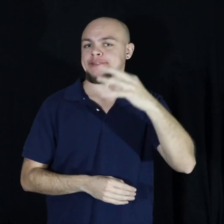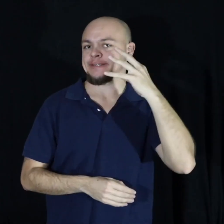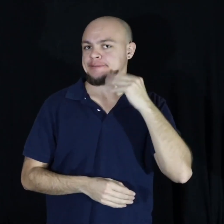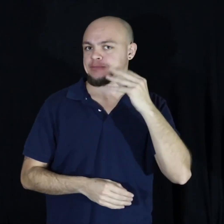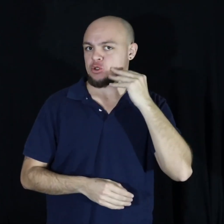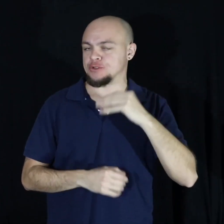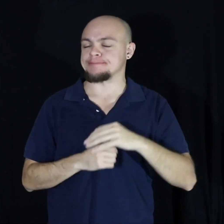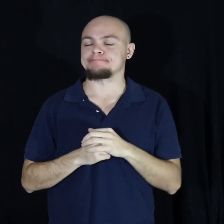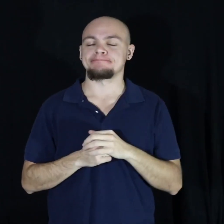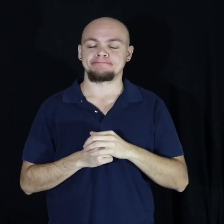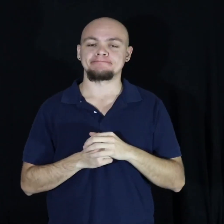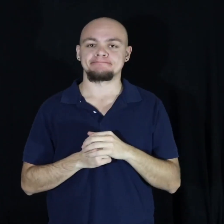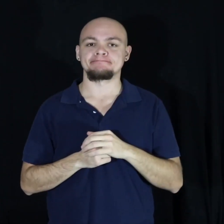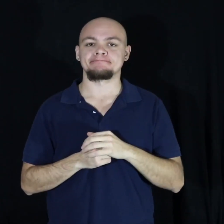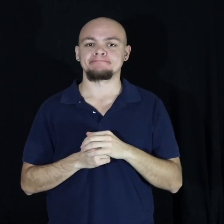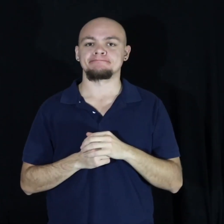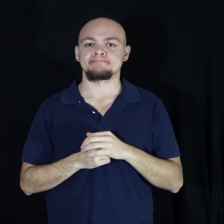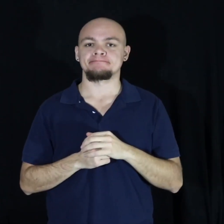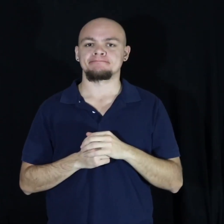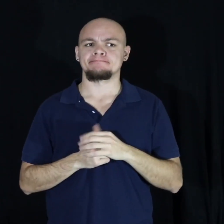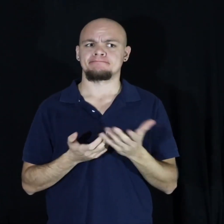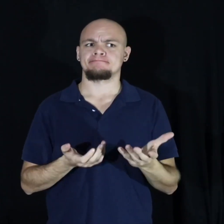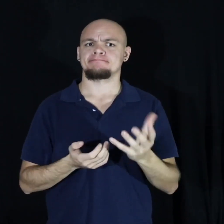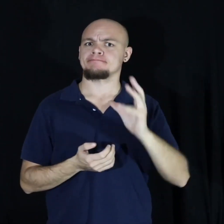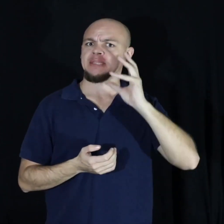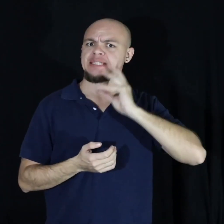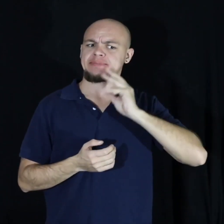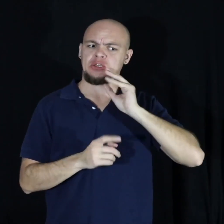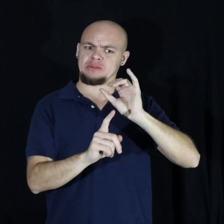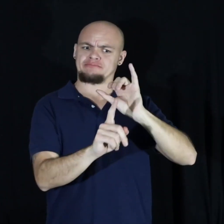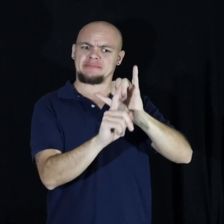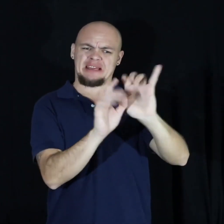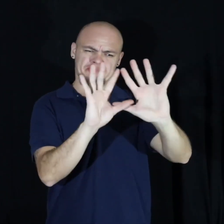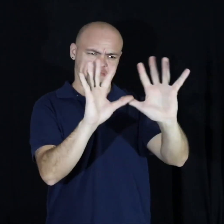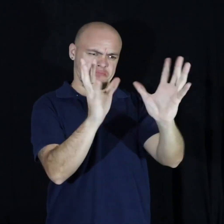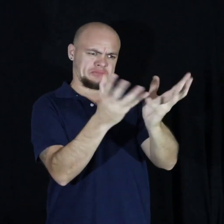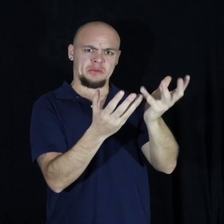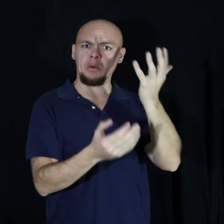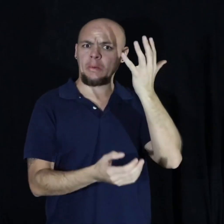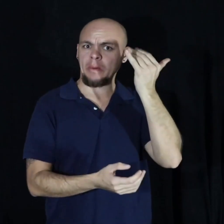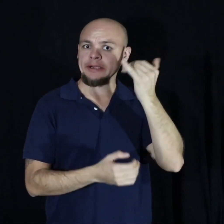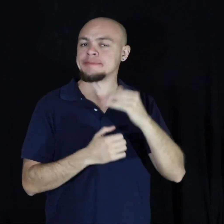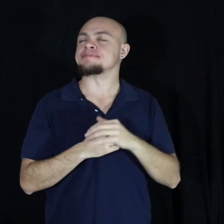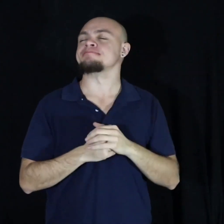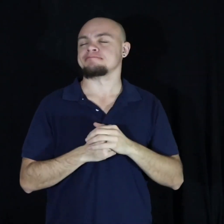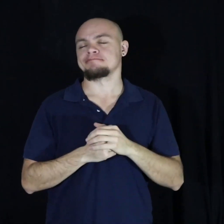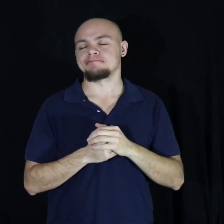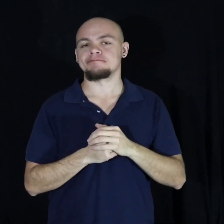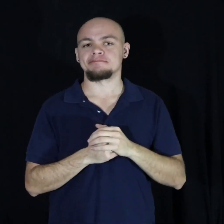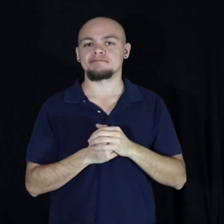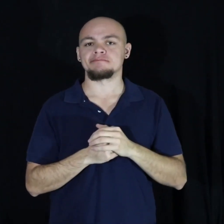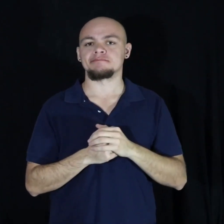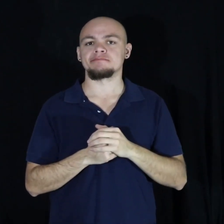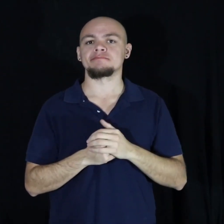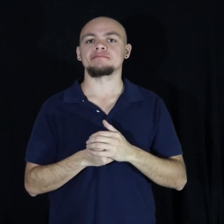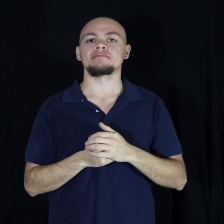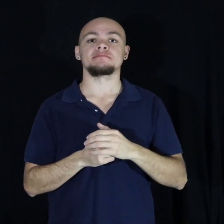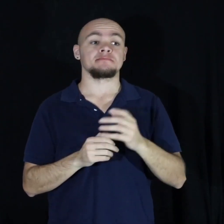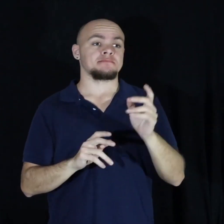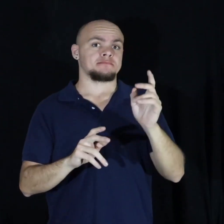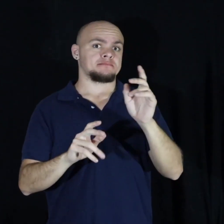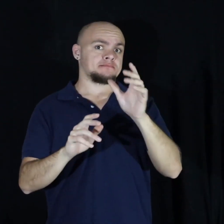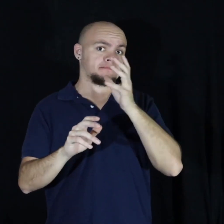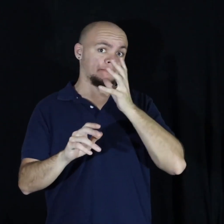why do you think we undergo all those stuff it is because we are expected